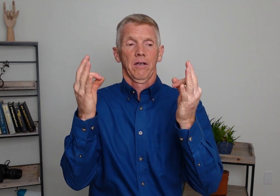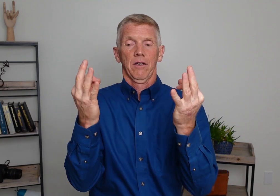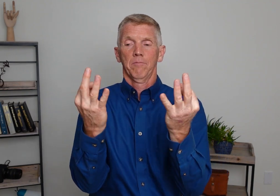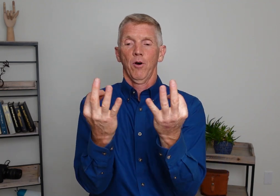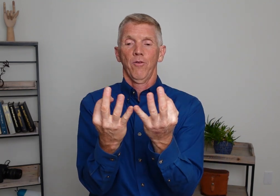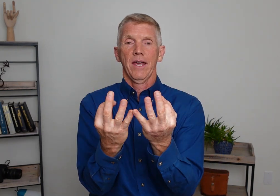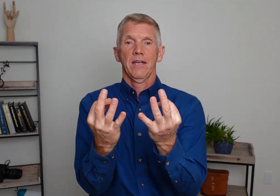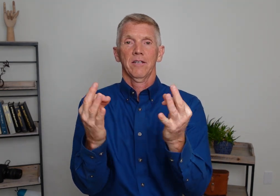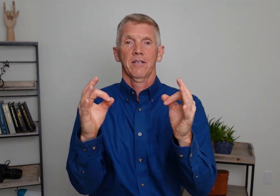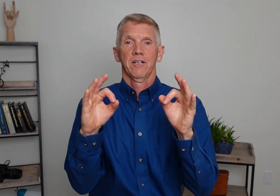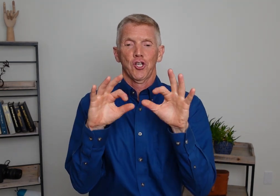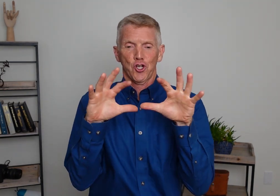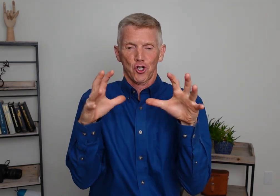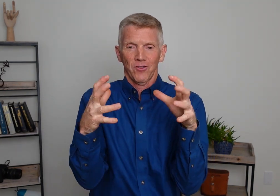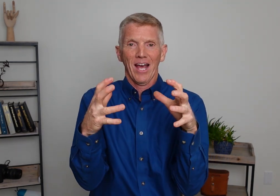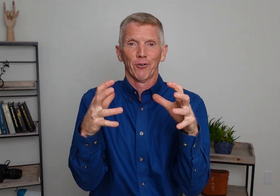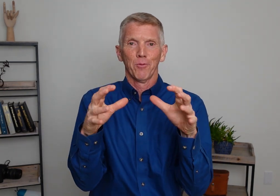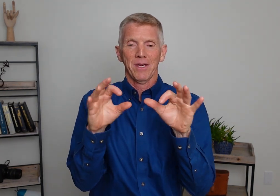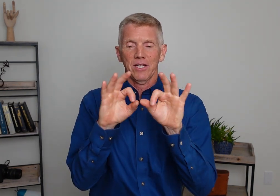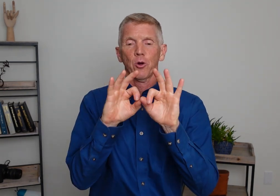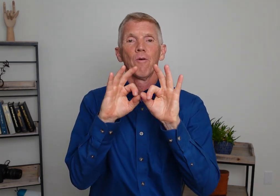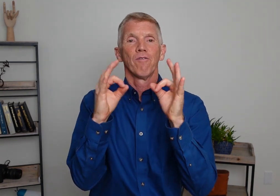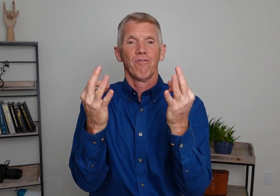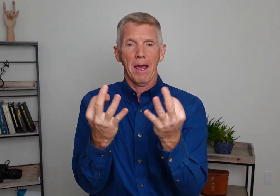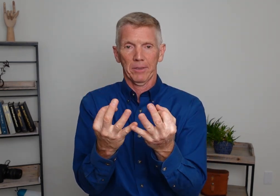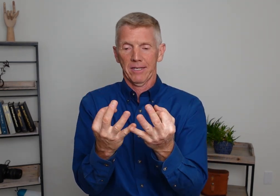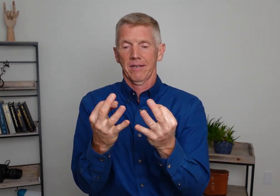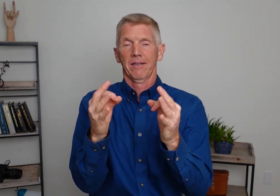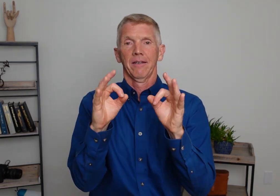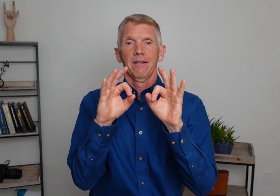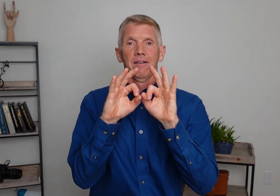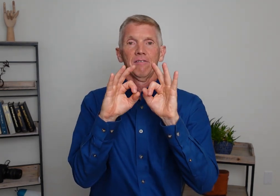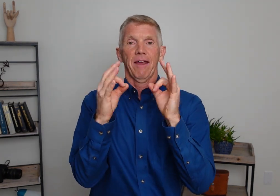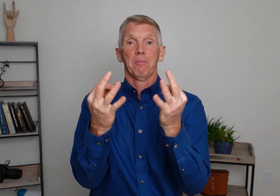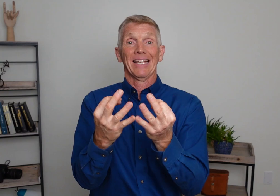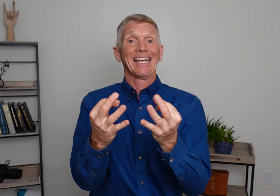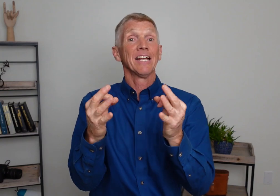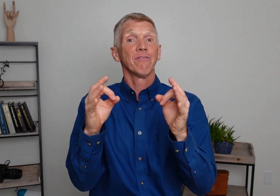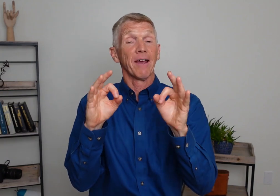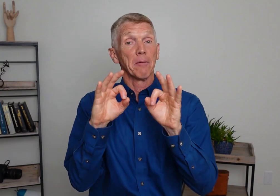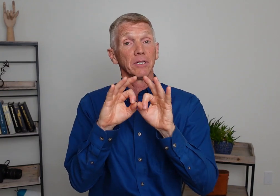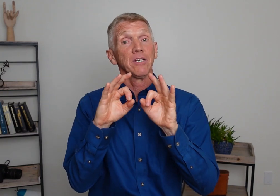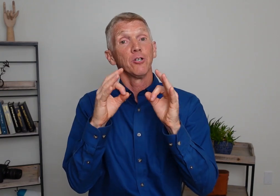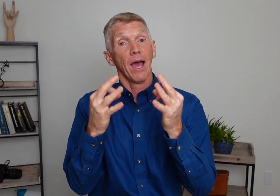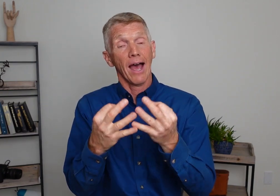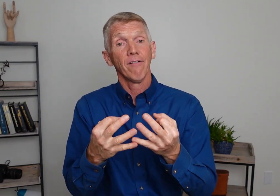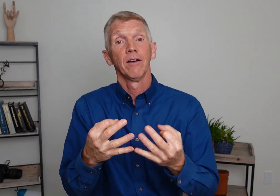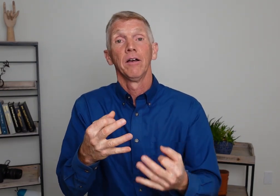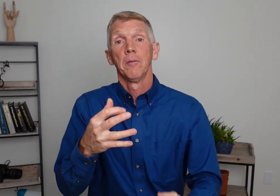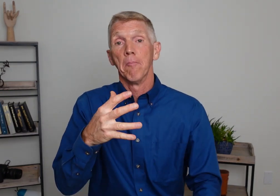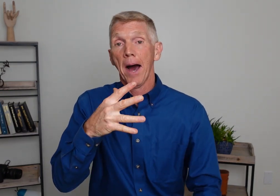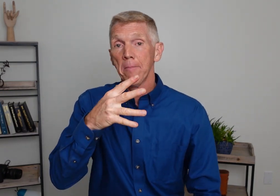Both hands. Circle that group in. So family. Family. And in a family you have. Mom.